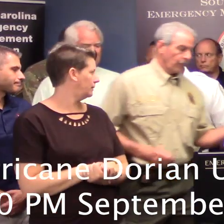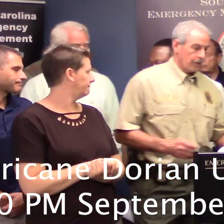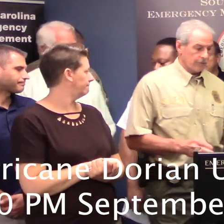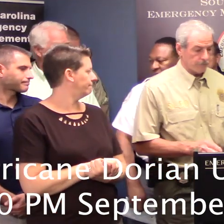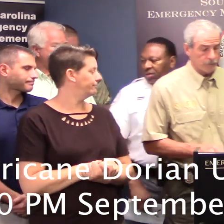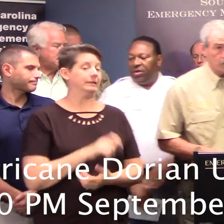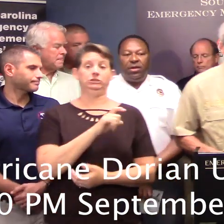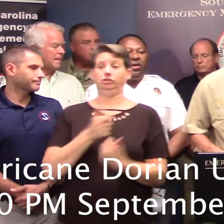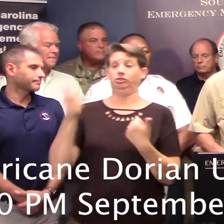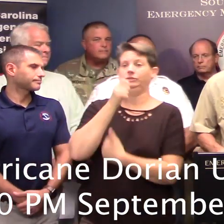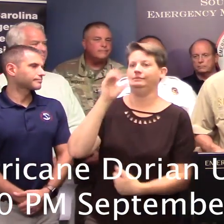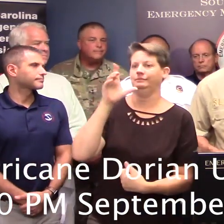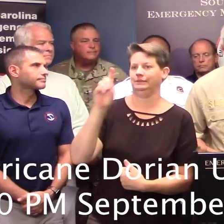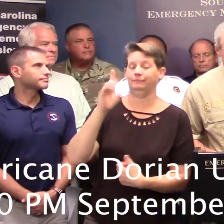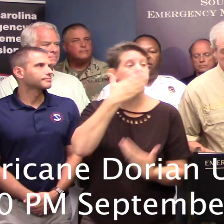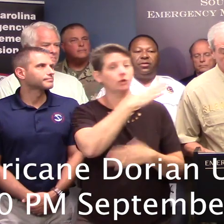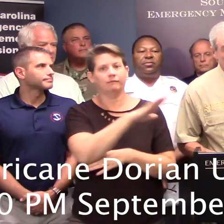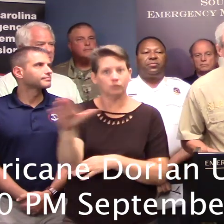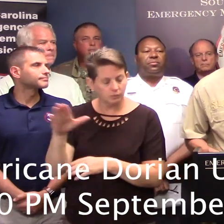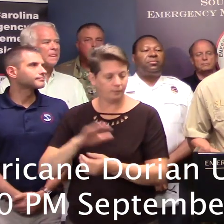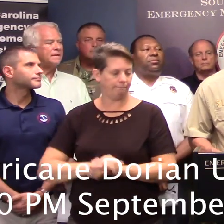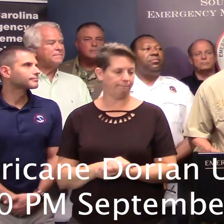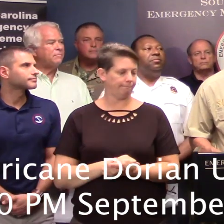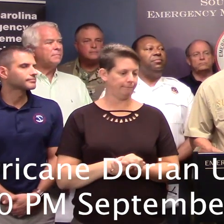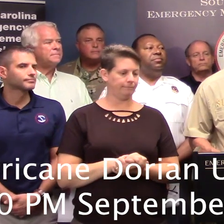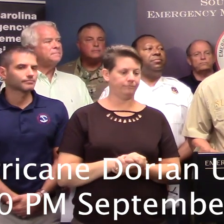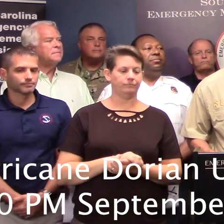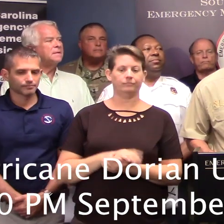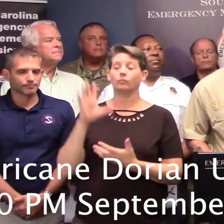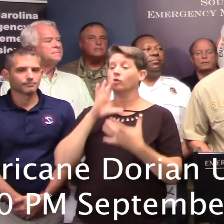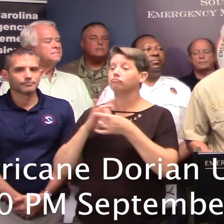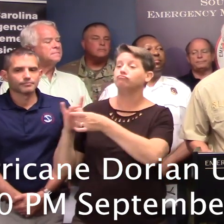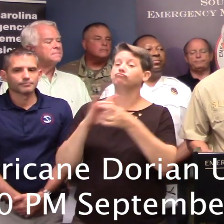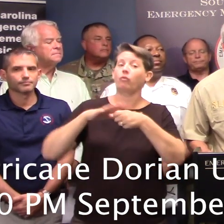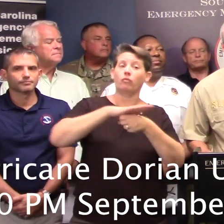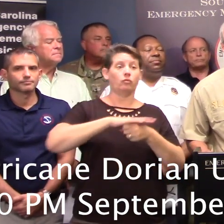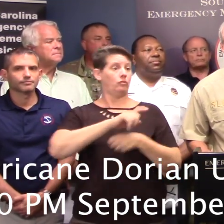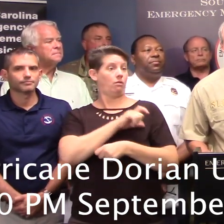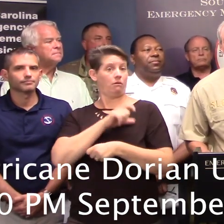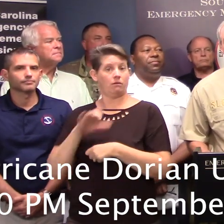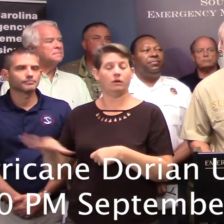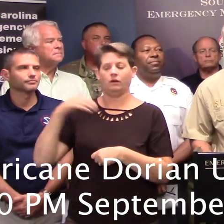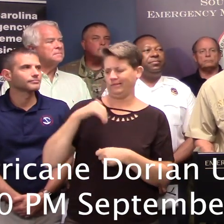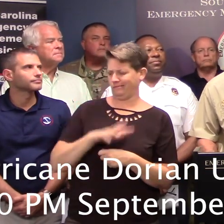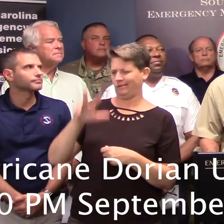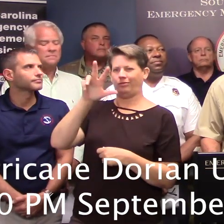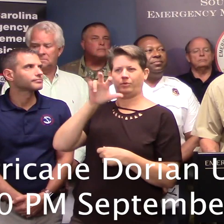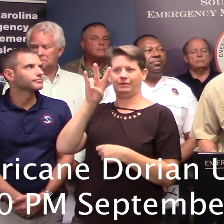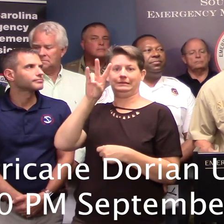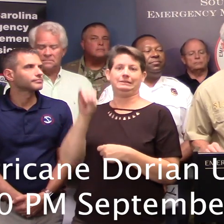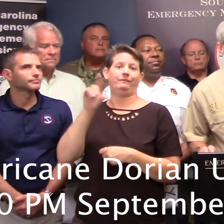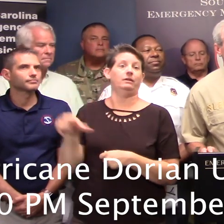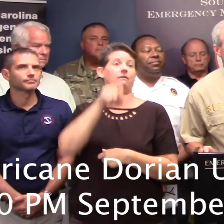Chief of SLED. Good afternoon. In coordination with local law enforcement, we currently have 370